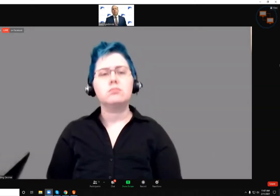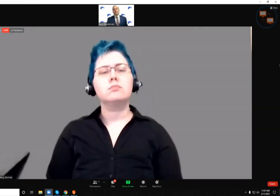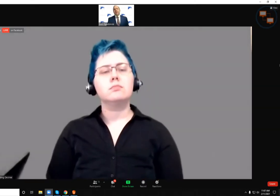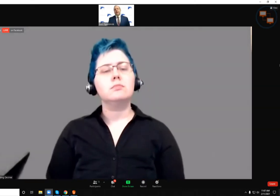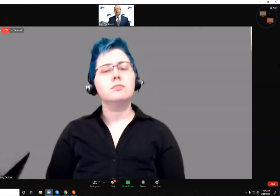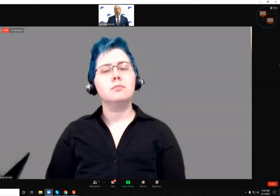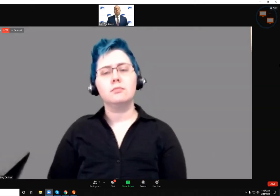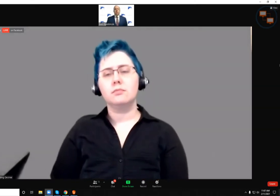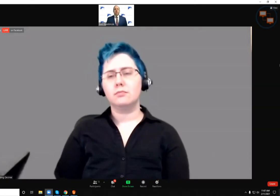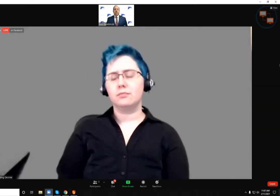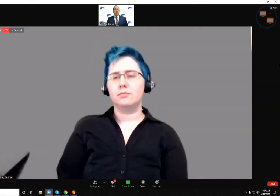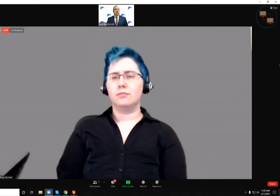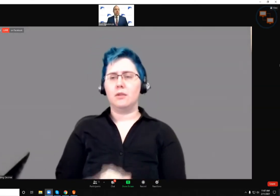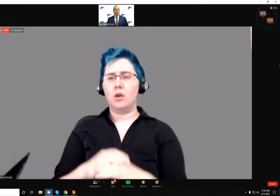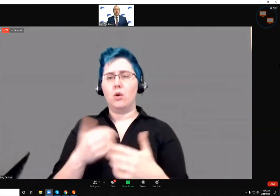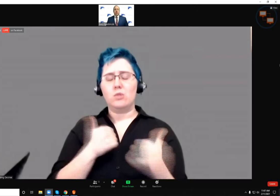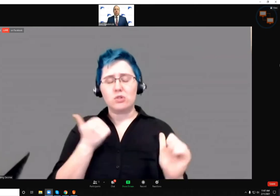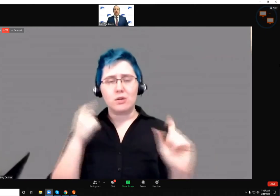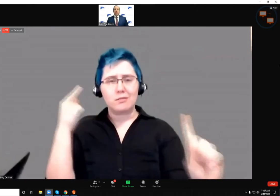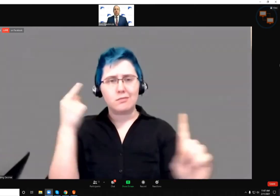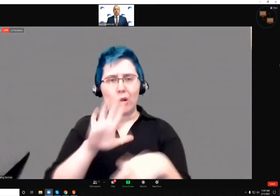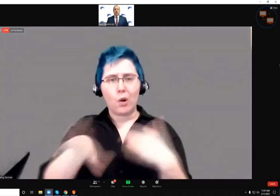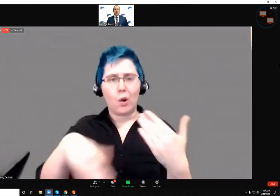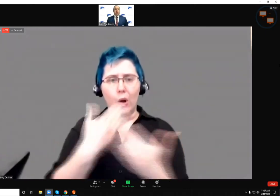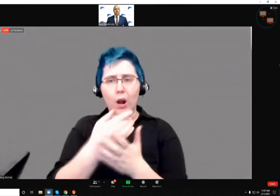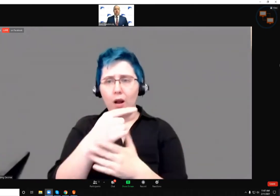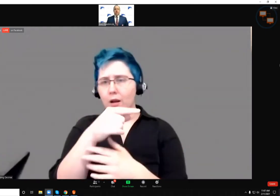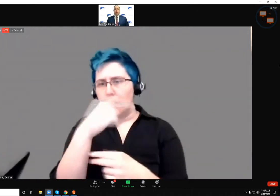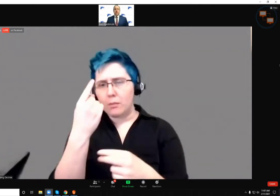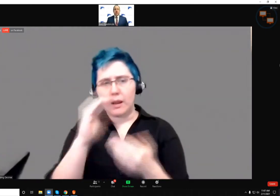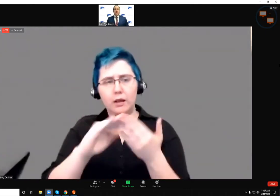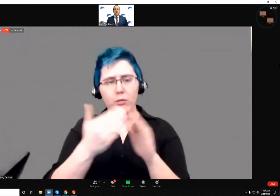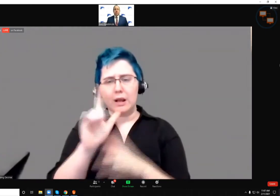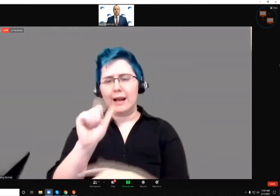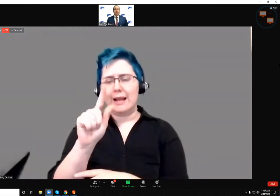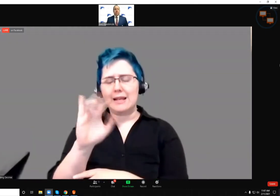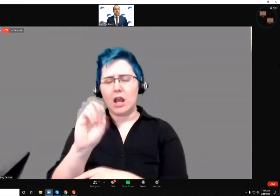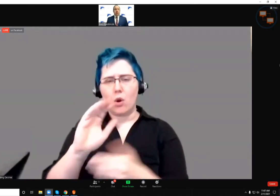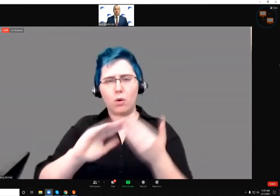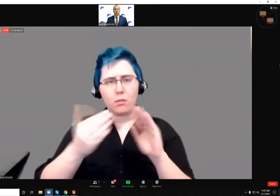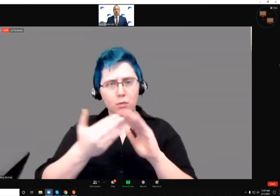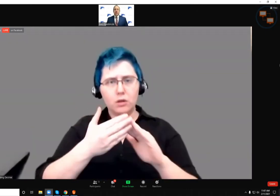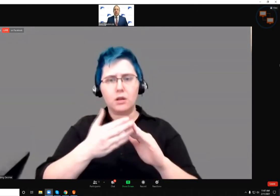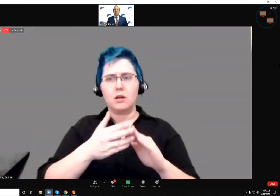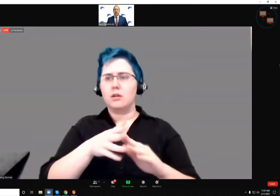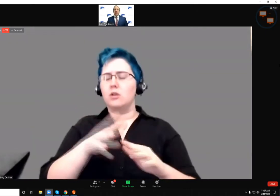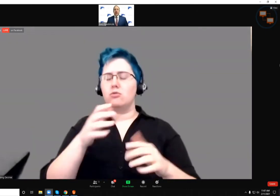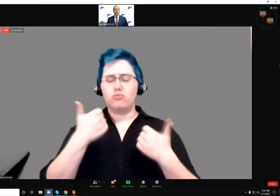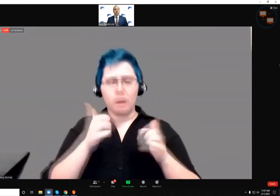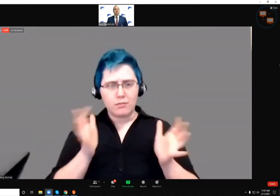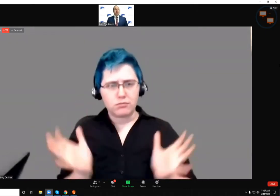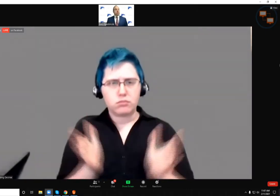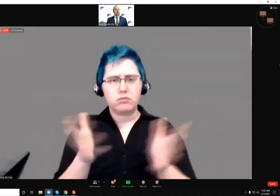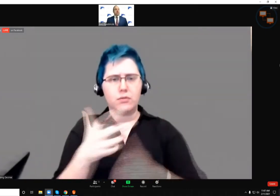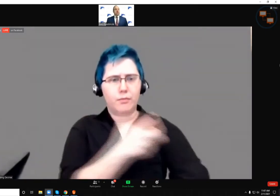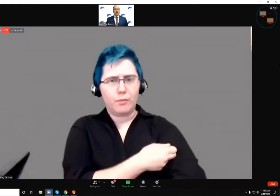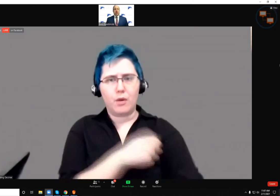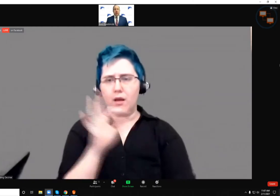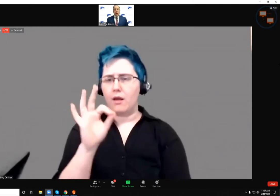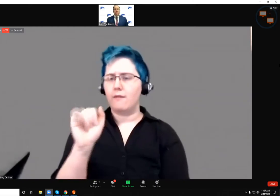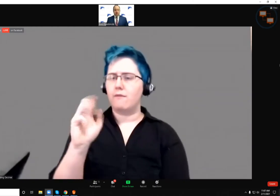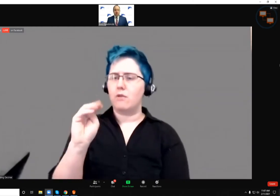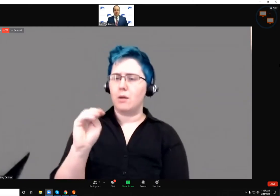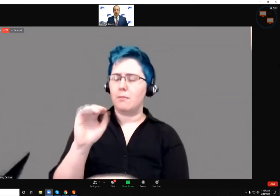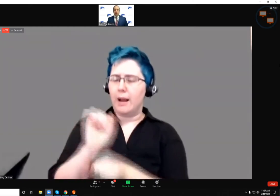Aiming to vaccinate all members of Latino and Black communities against COVID-19. The Farm Labor Organizing Committee has hosted several clinics in